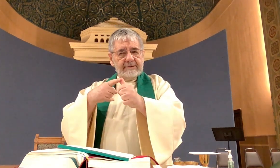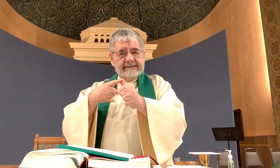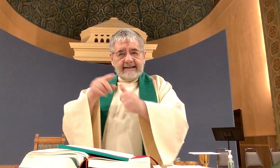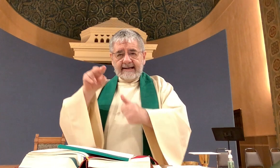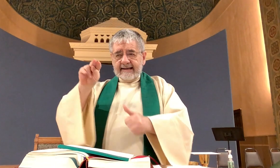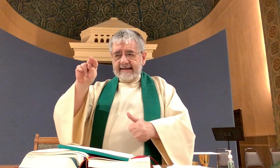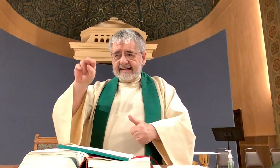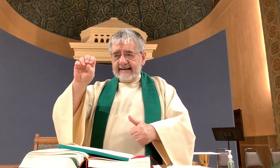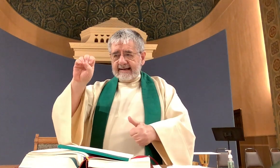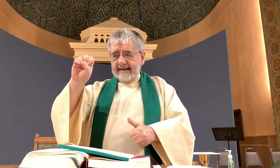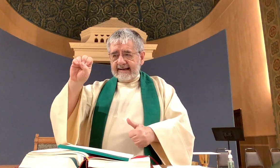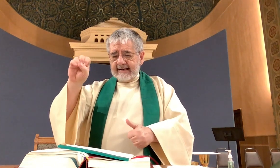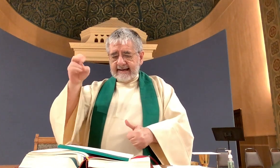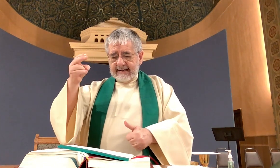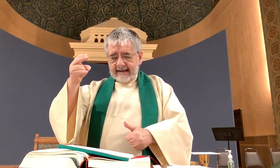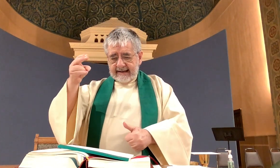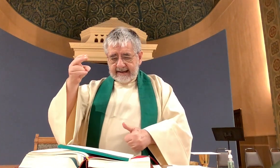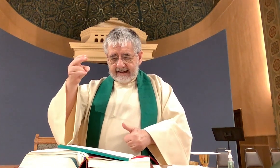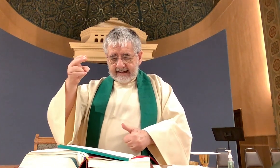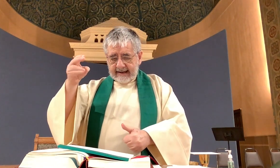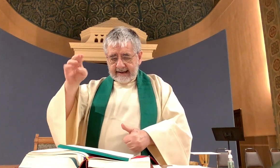First Nehemia